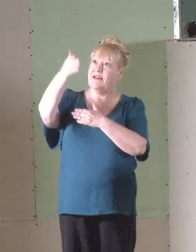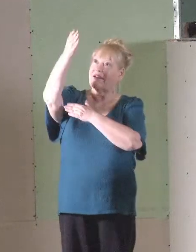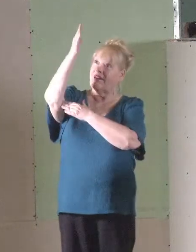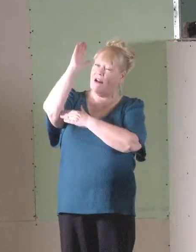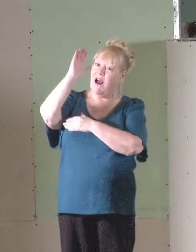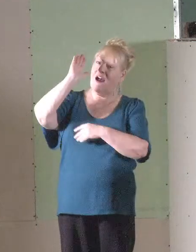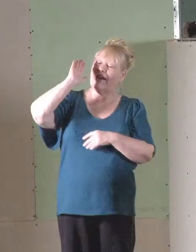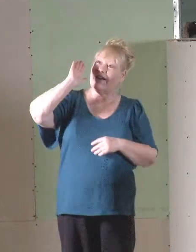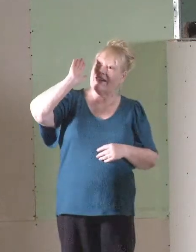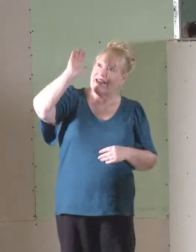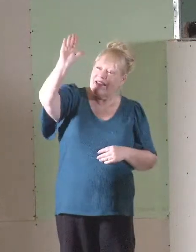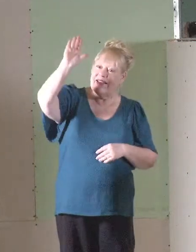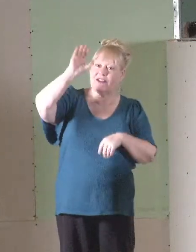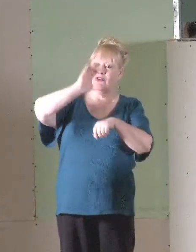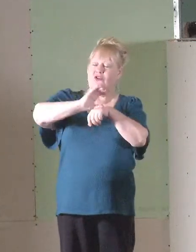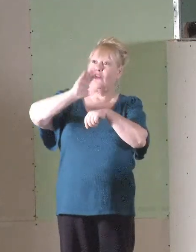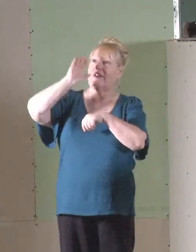community.